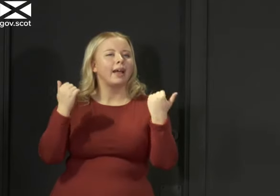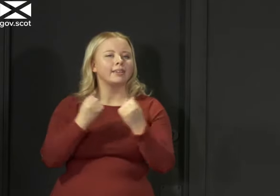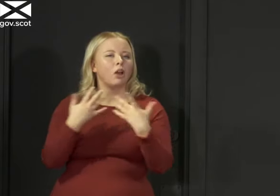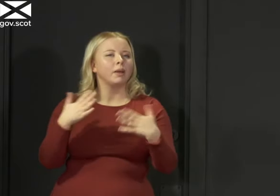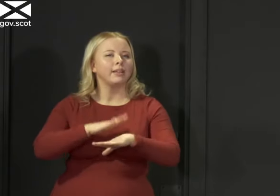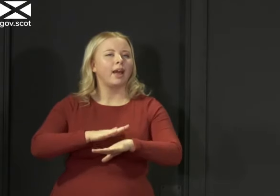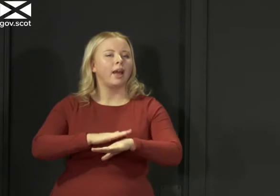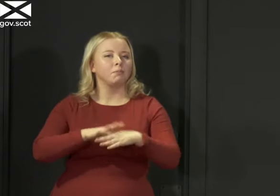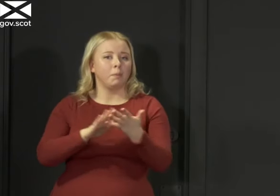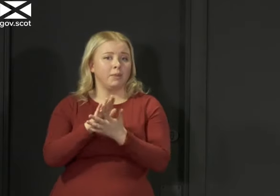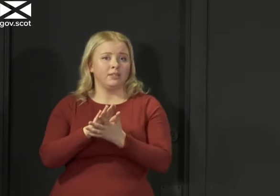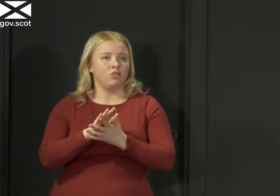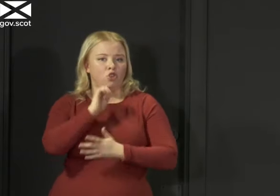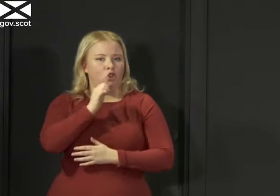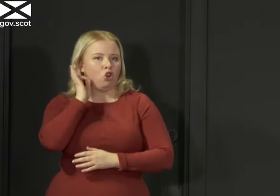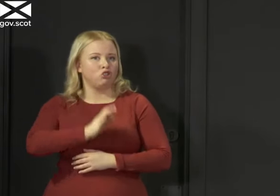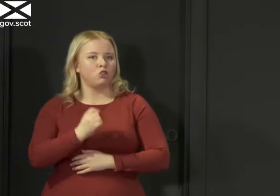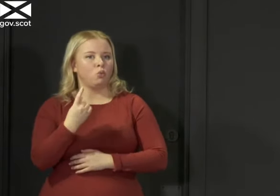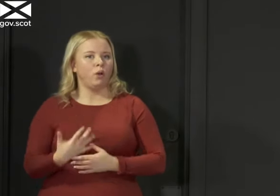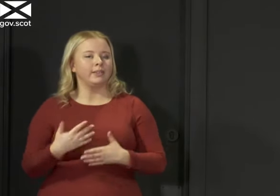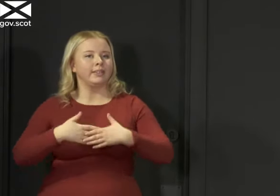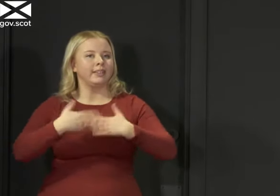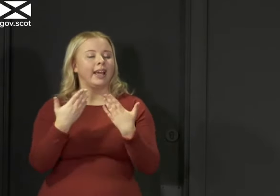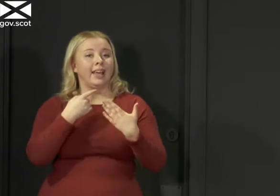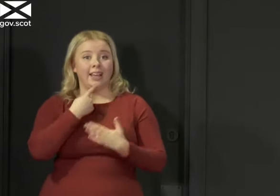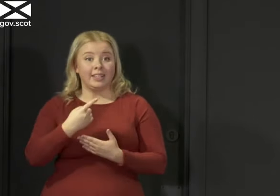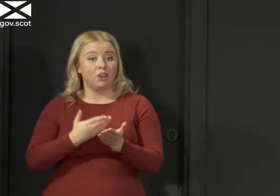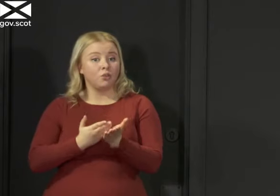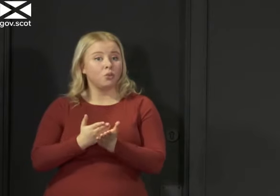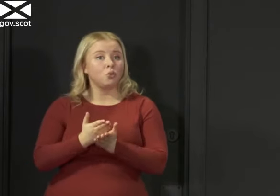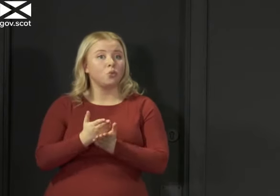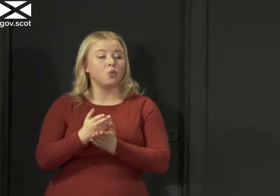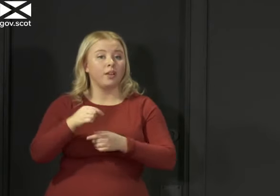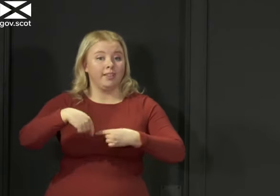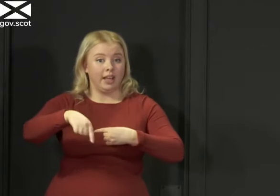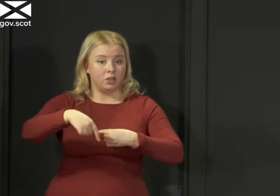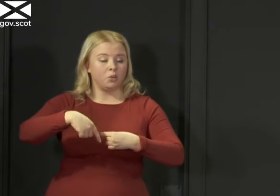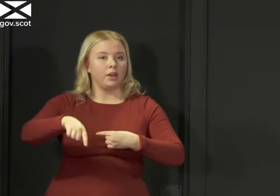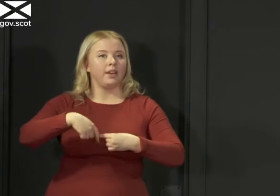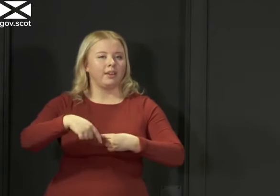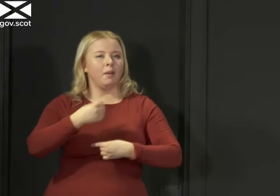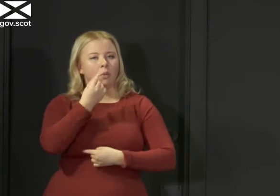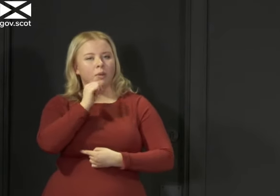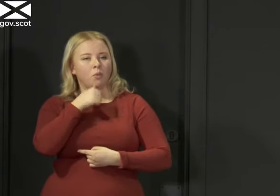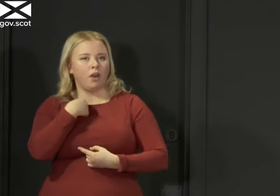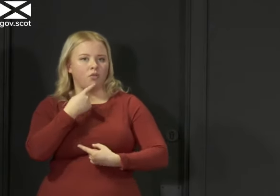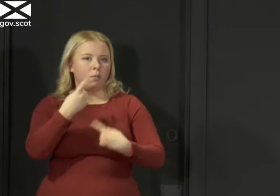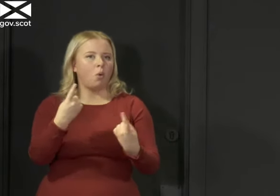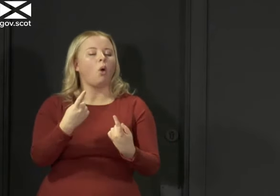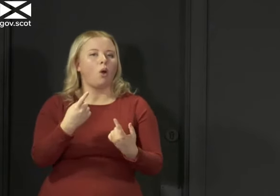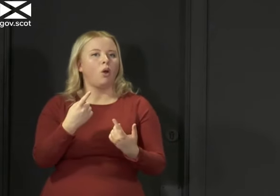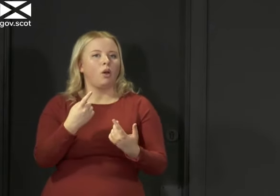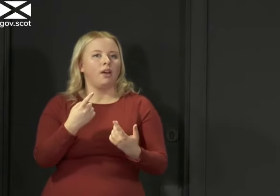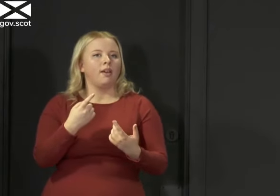so that it is no longer just once a day I said that over the course of this week and we'll probably report back on this